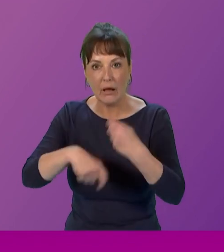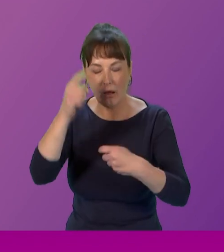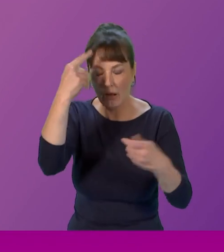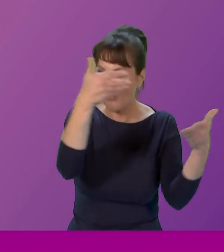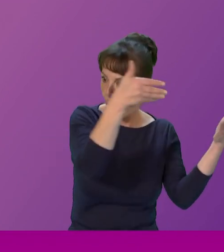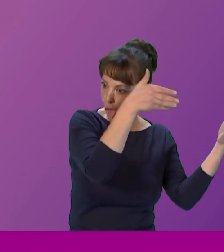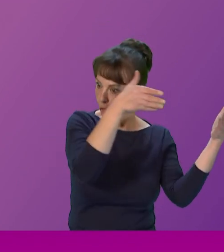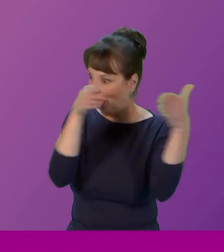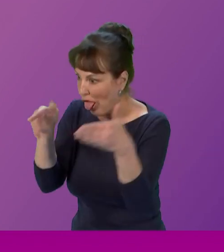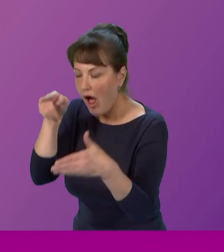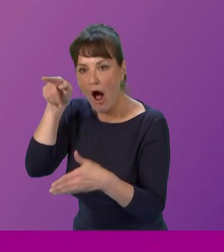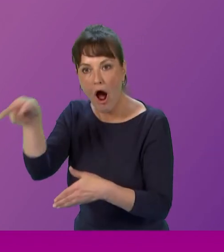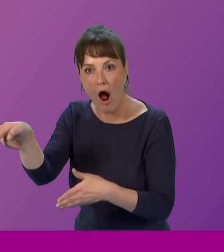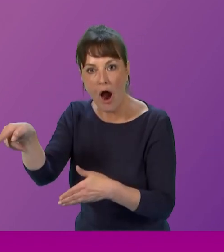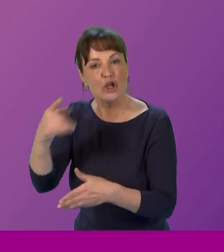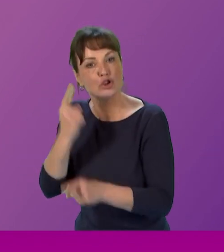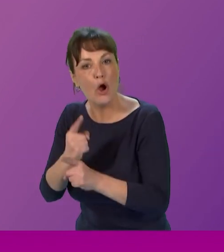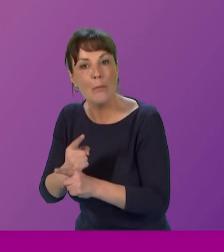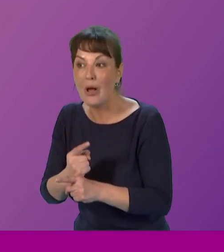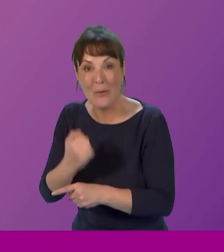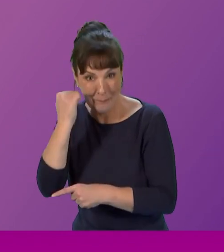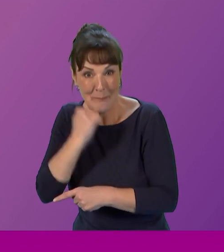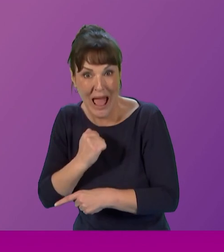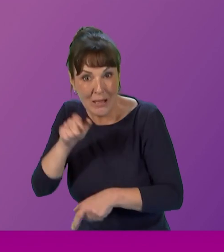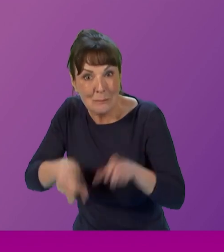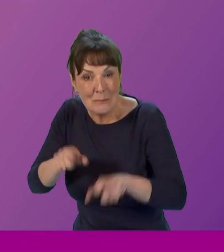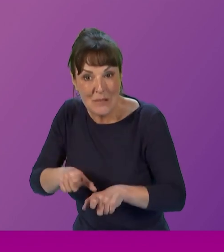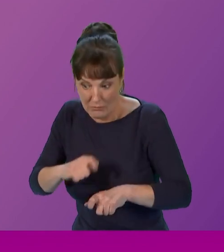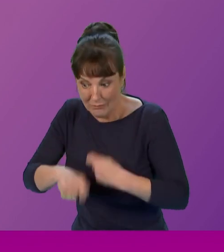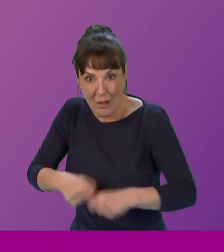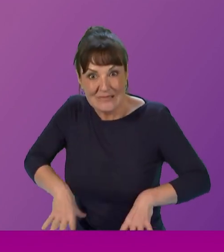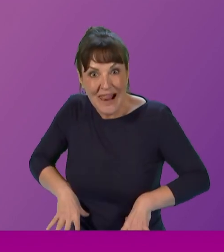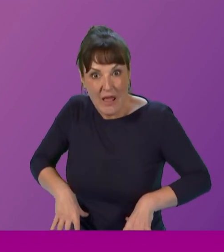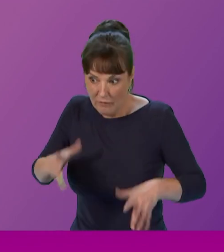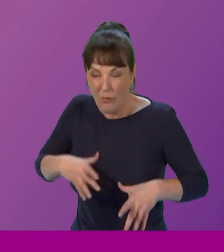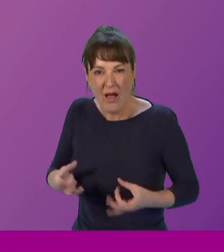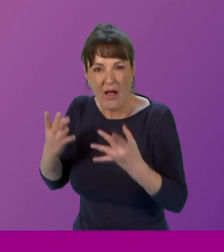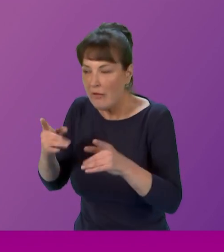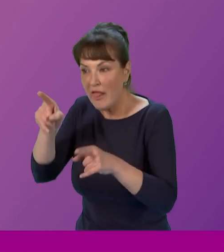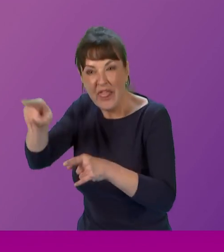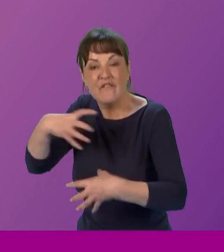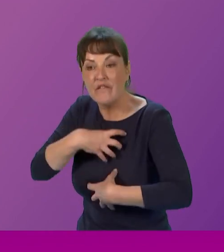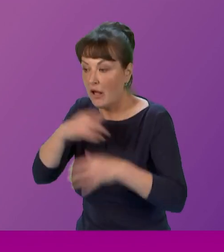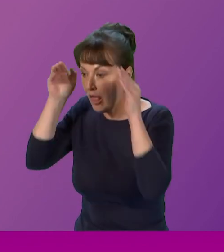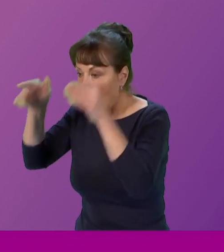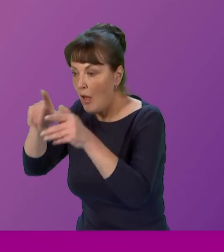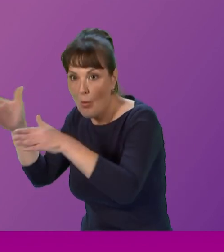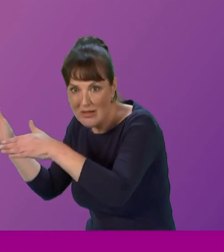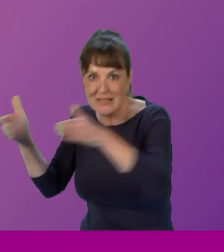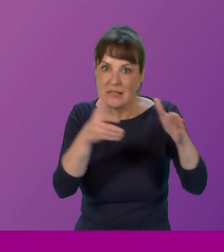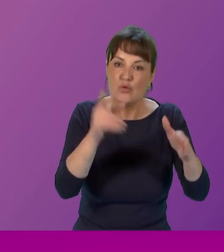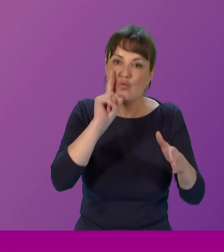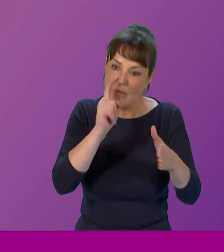rights to emancipation of black slaves truth once permitted to speak recounted the horrors of slavery